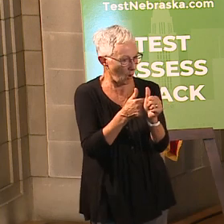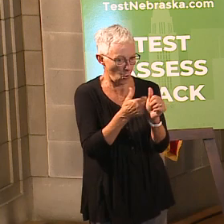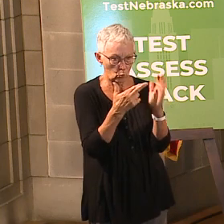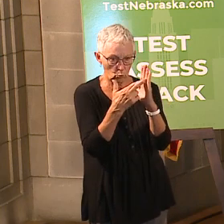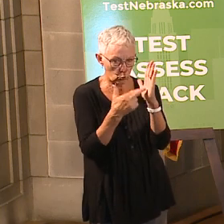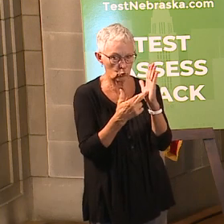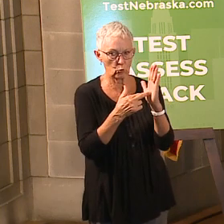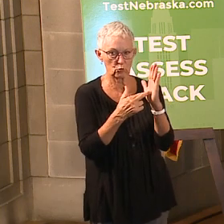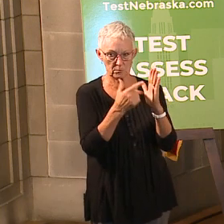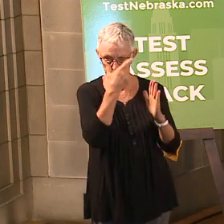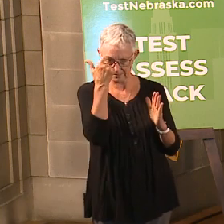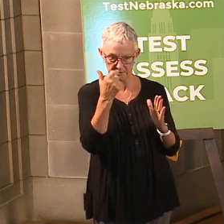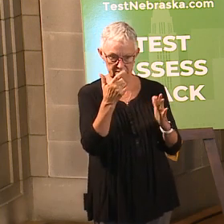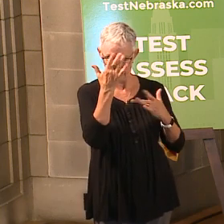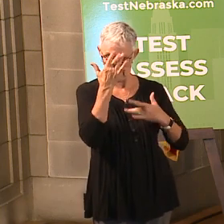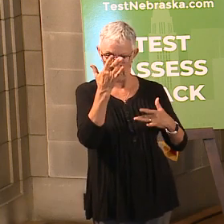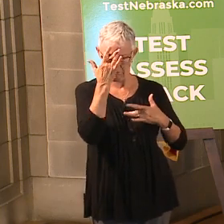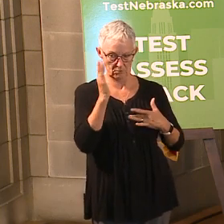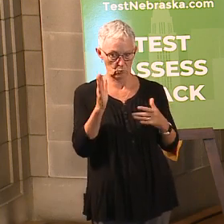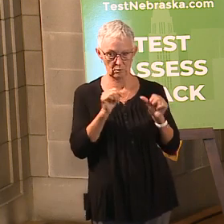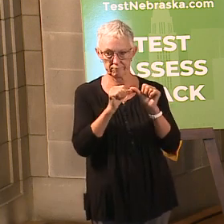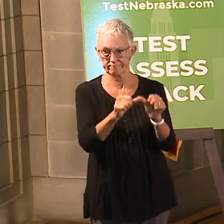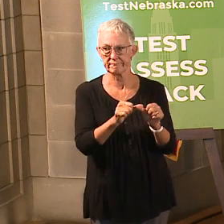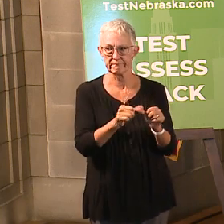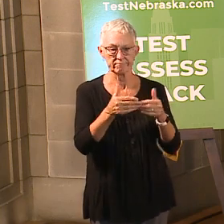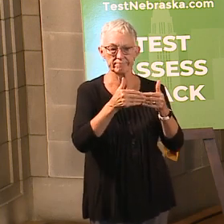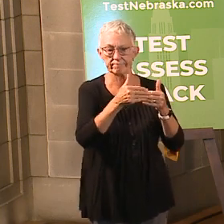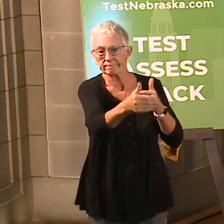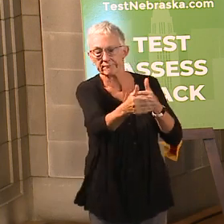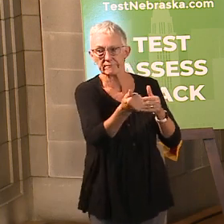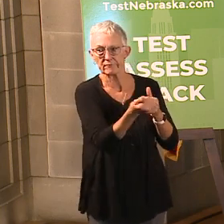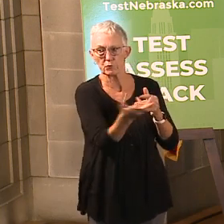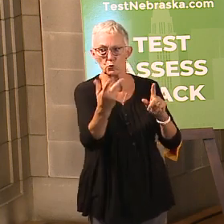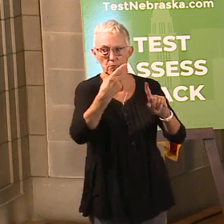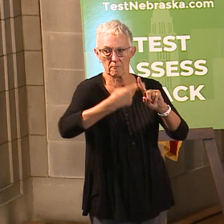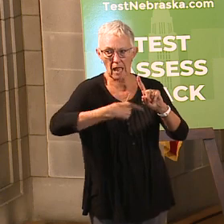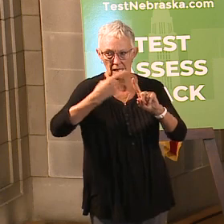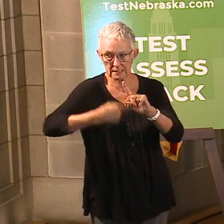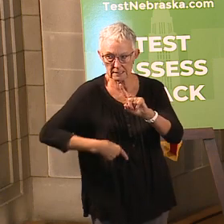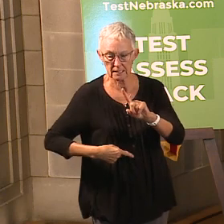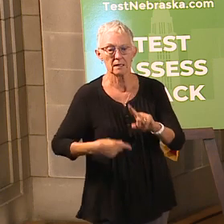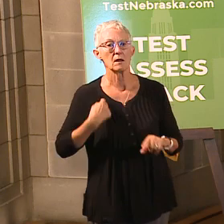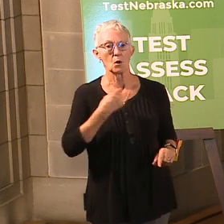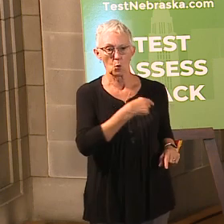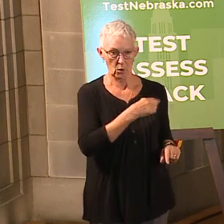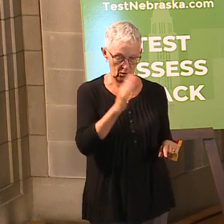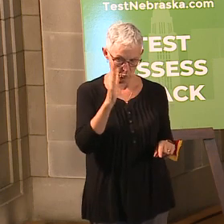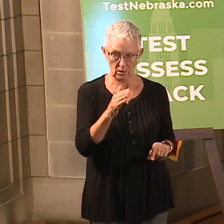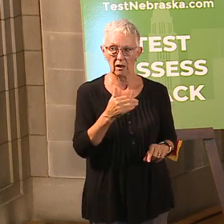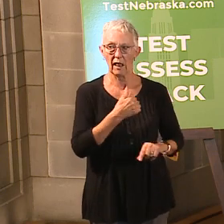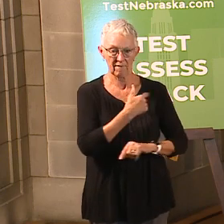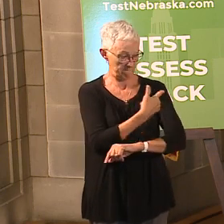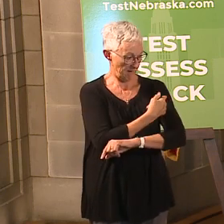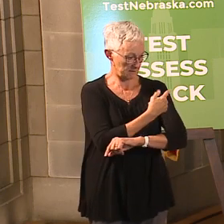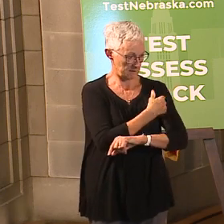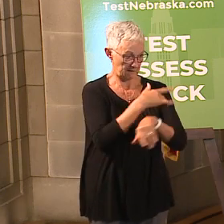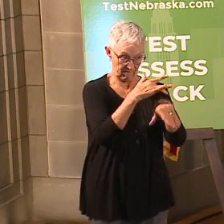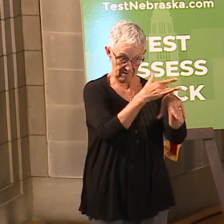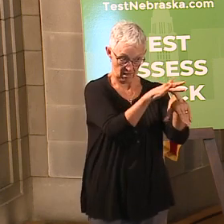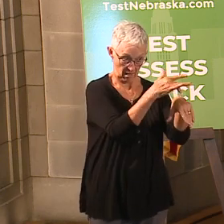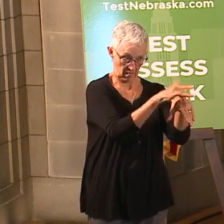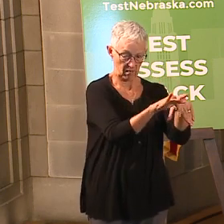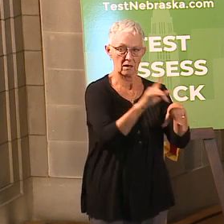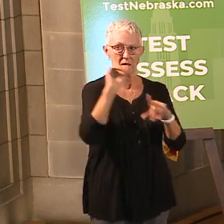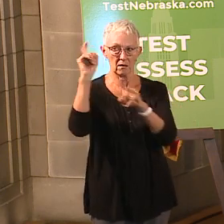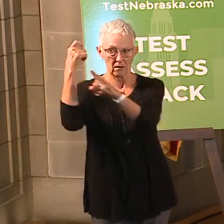when we do have a vaccine, we encourage people to get vaccinated. The federal government will have a priority on who's going to get vaccinated. We'll